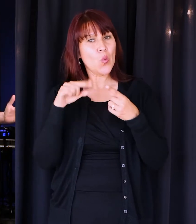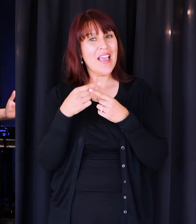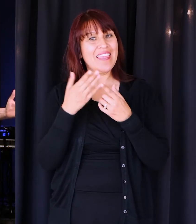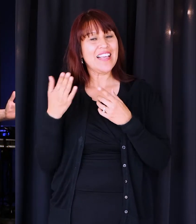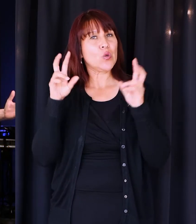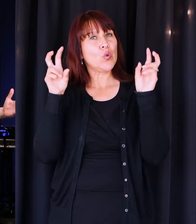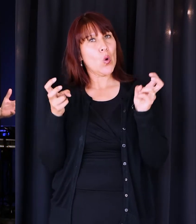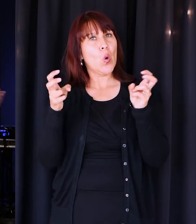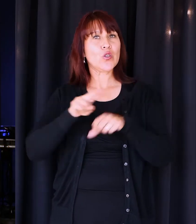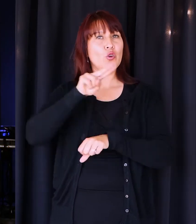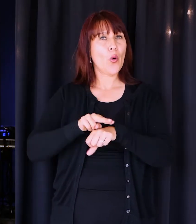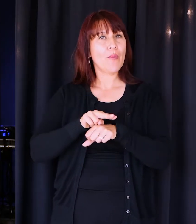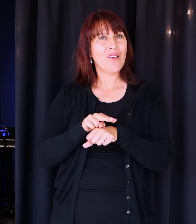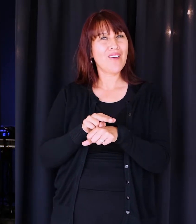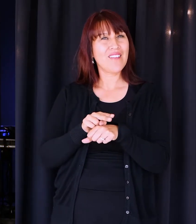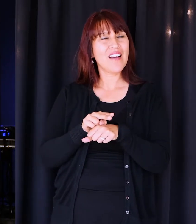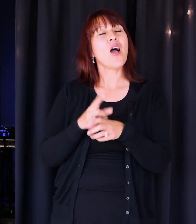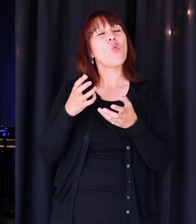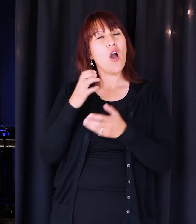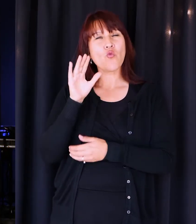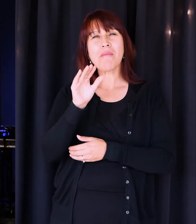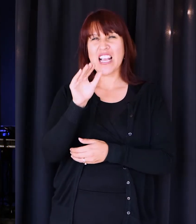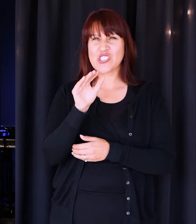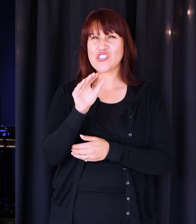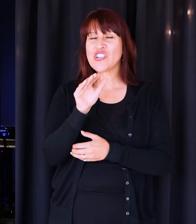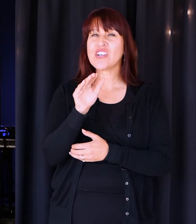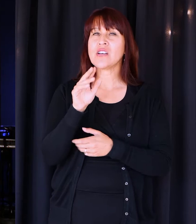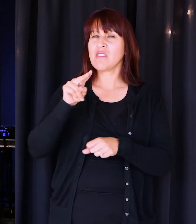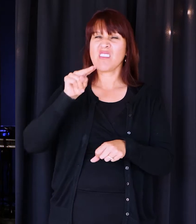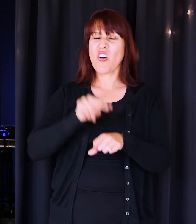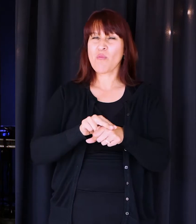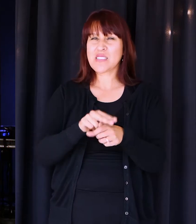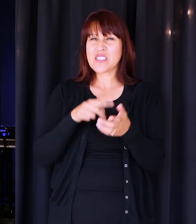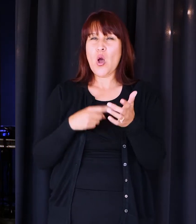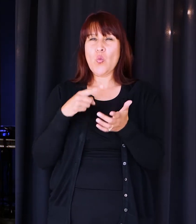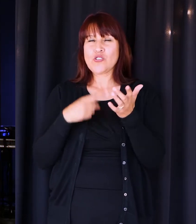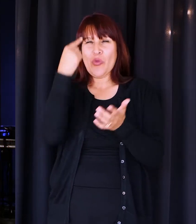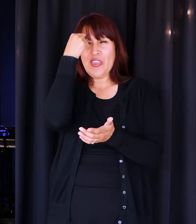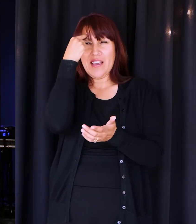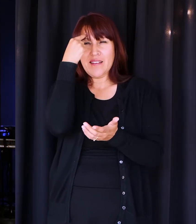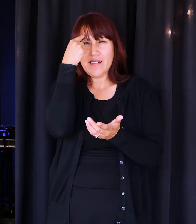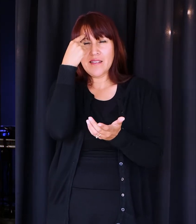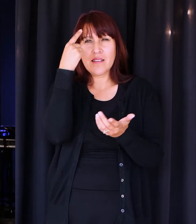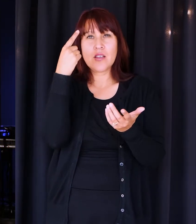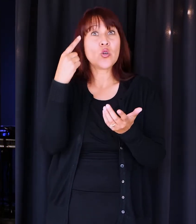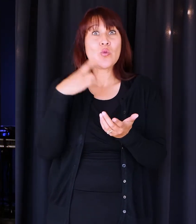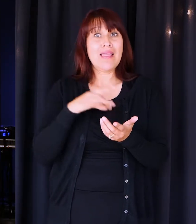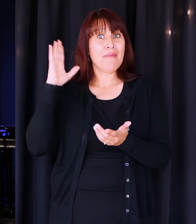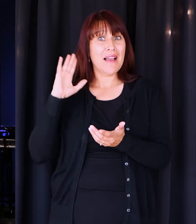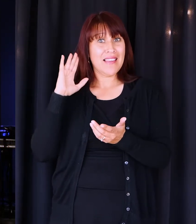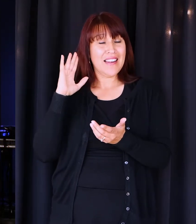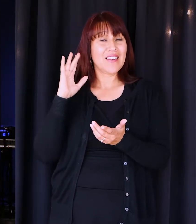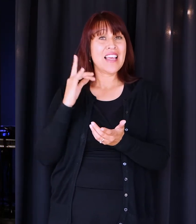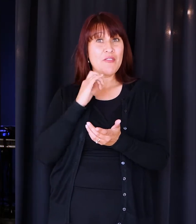normal. So I just want to remind you today that normal is overrated. You didn't like it then, and if